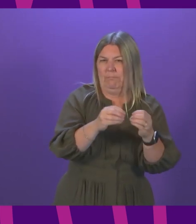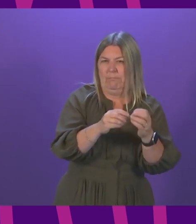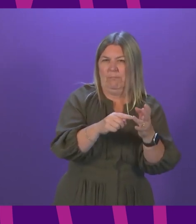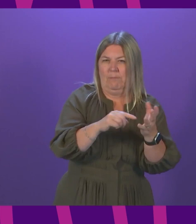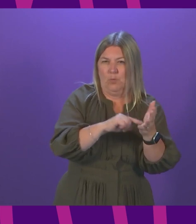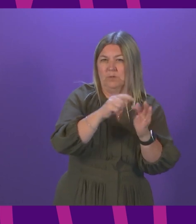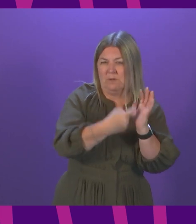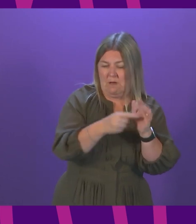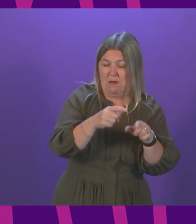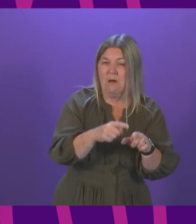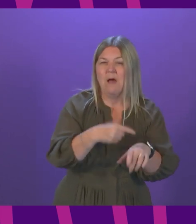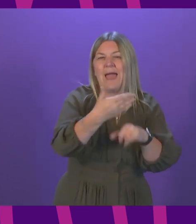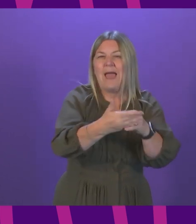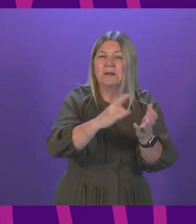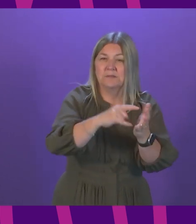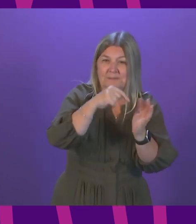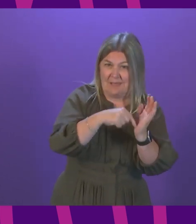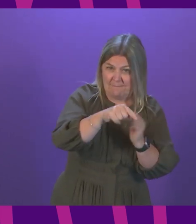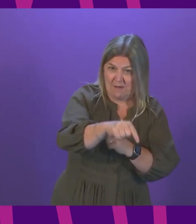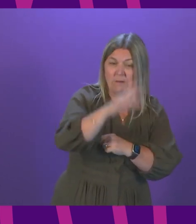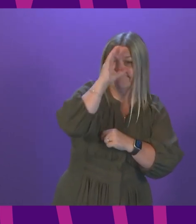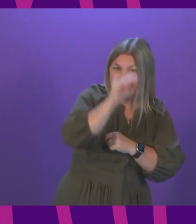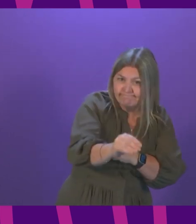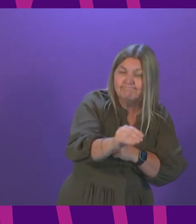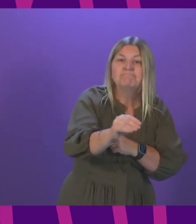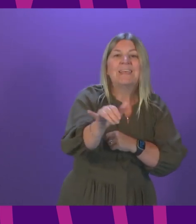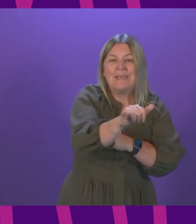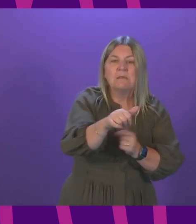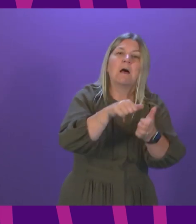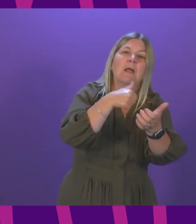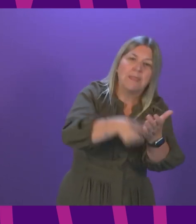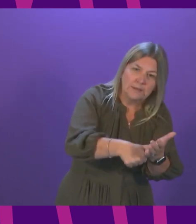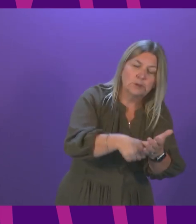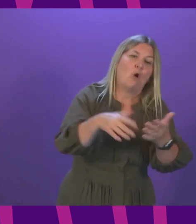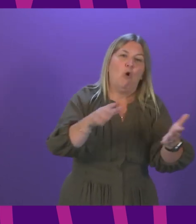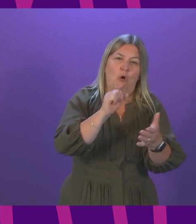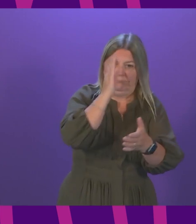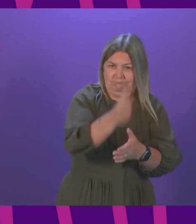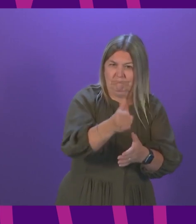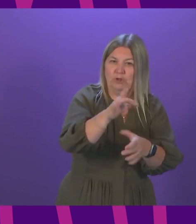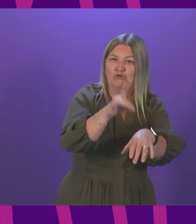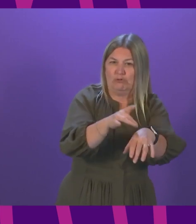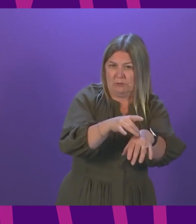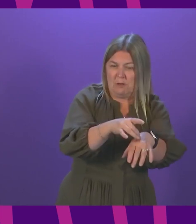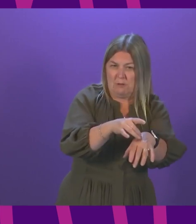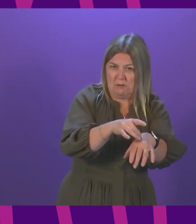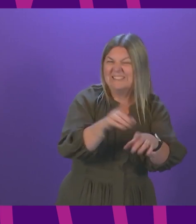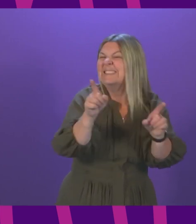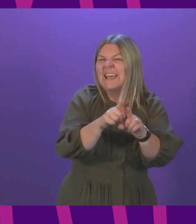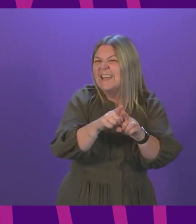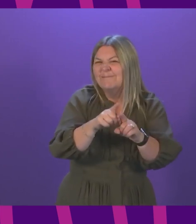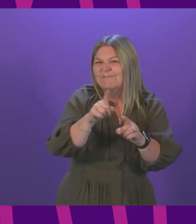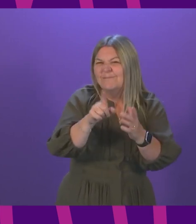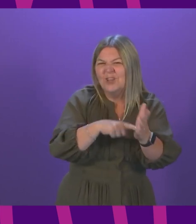of September and people will be notified either through letter or direct from their GP, as was the case with the original programme.